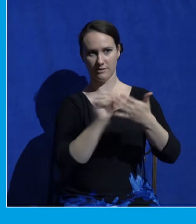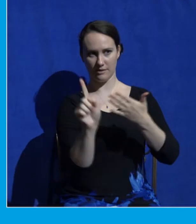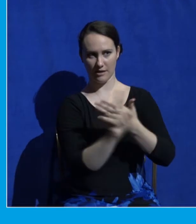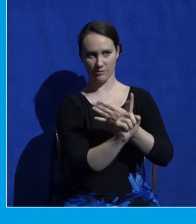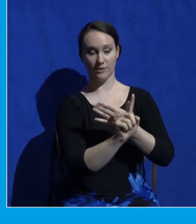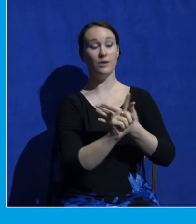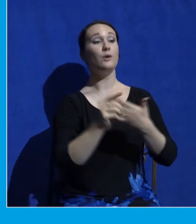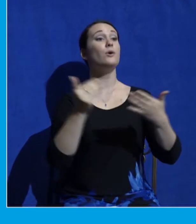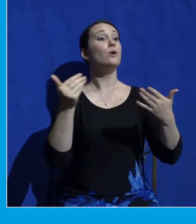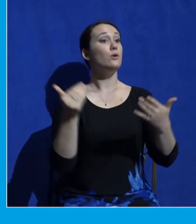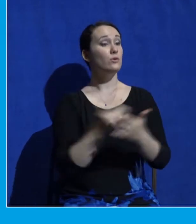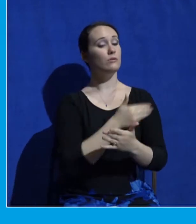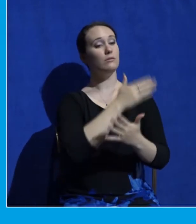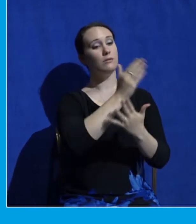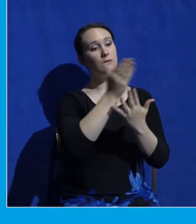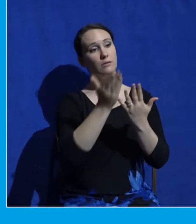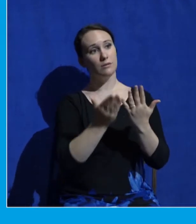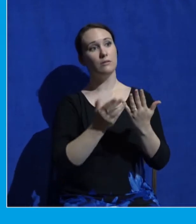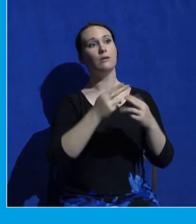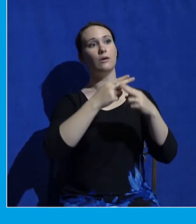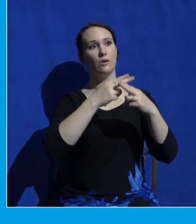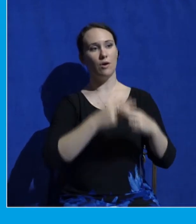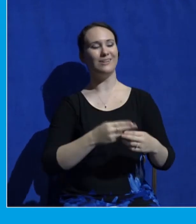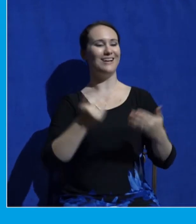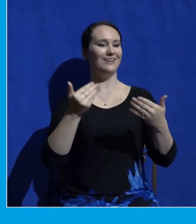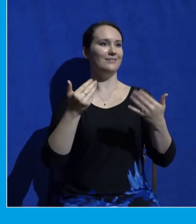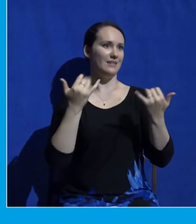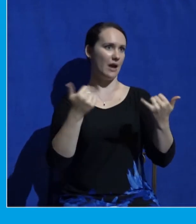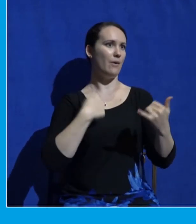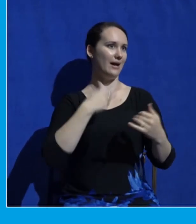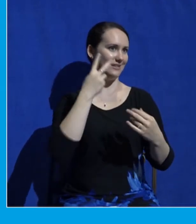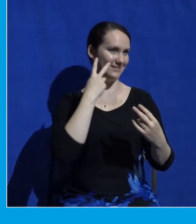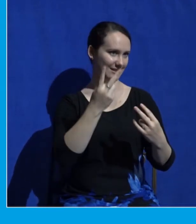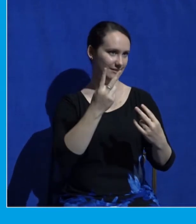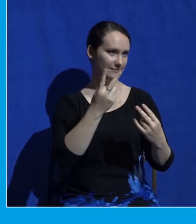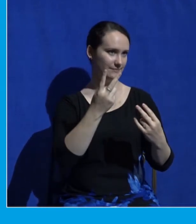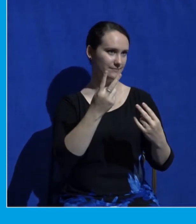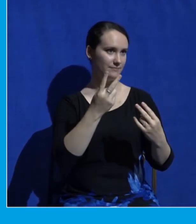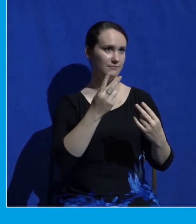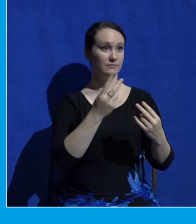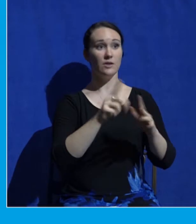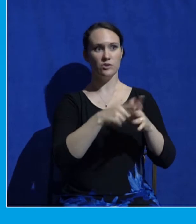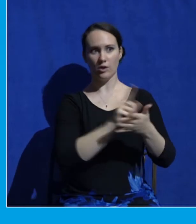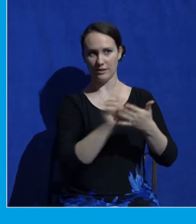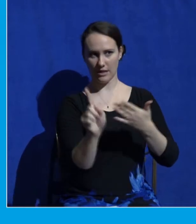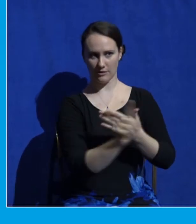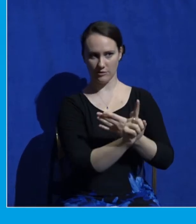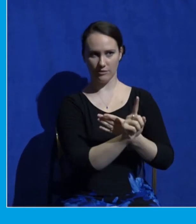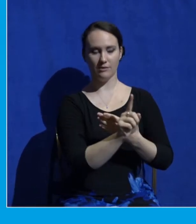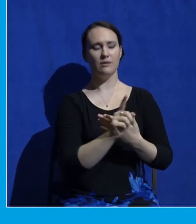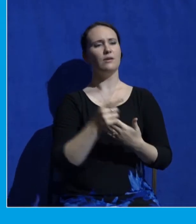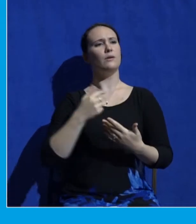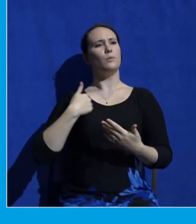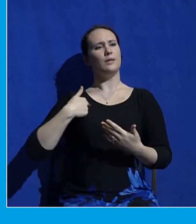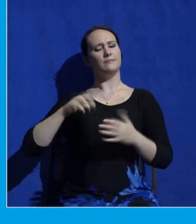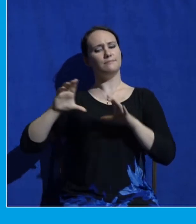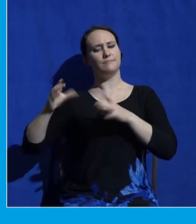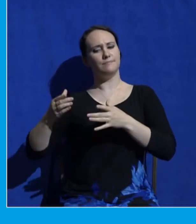of which we're calling Now I See It. And we were praying through, okay, how to move forward from this significant moment